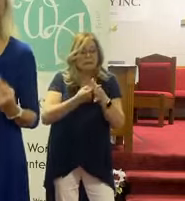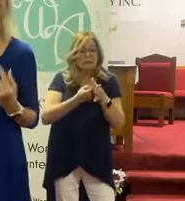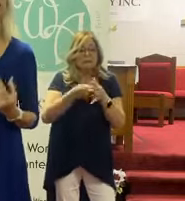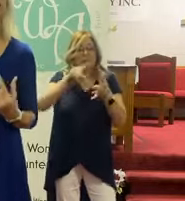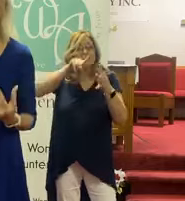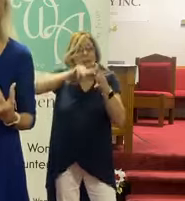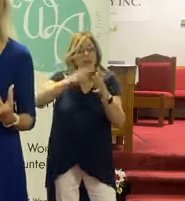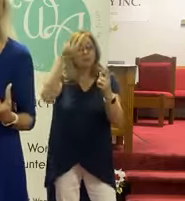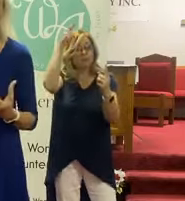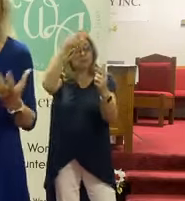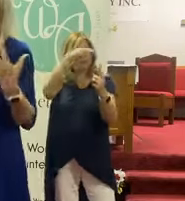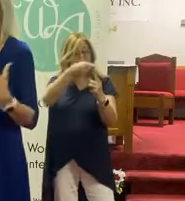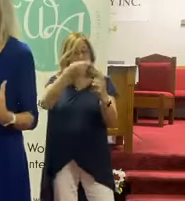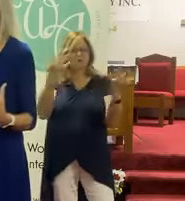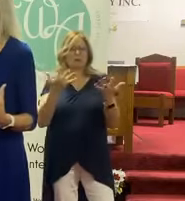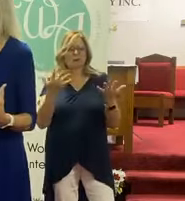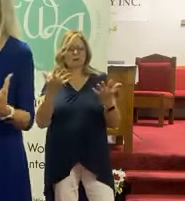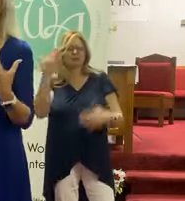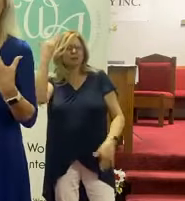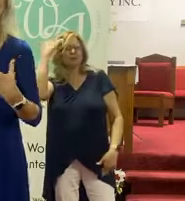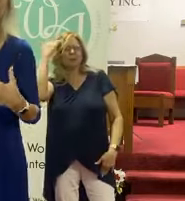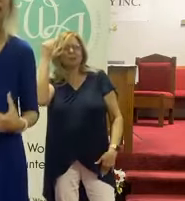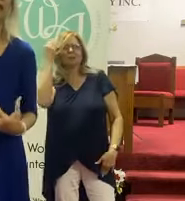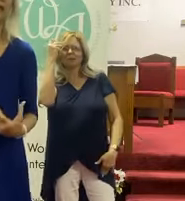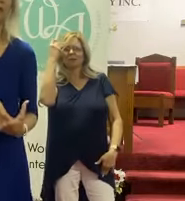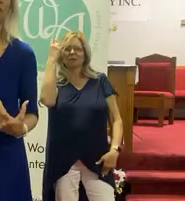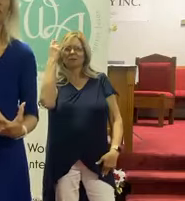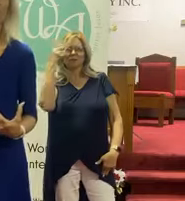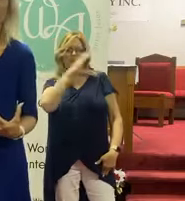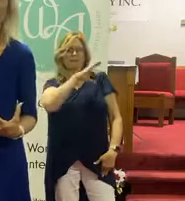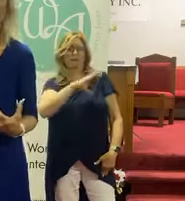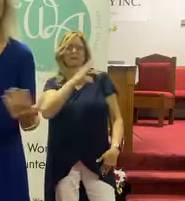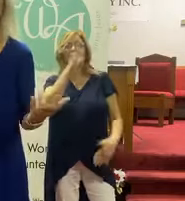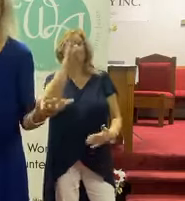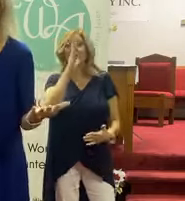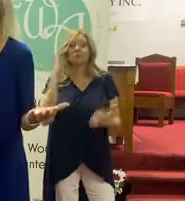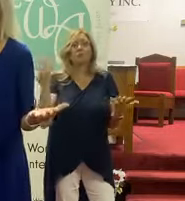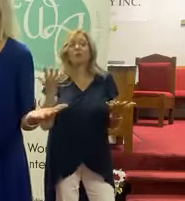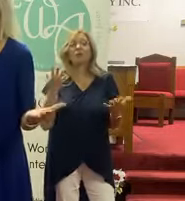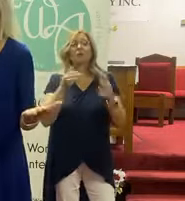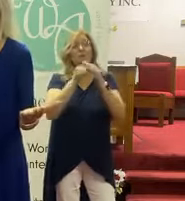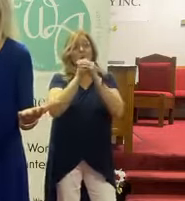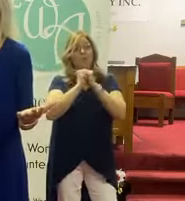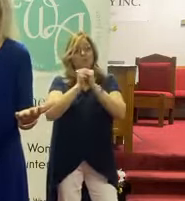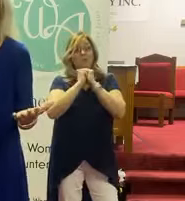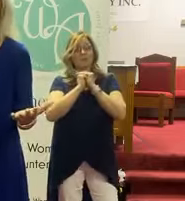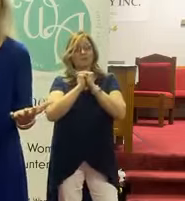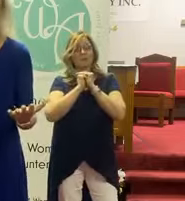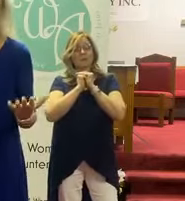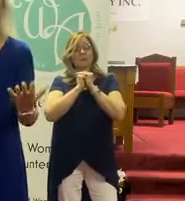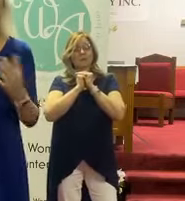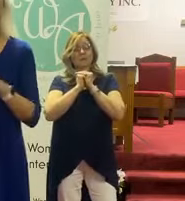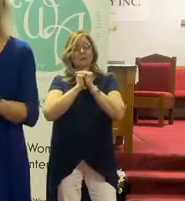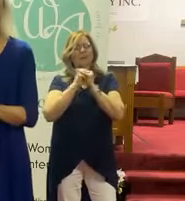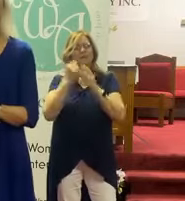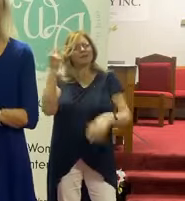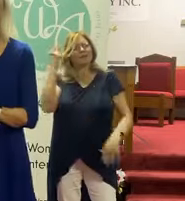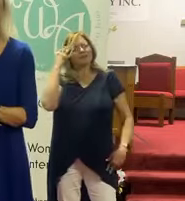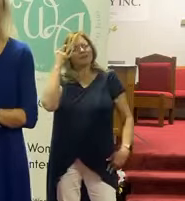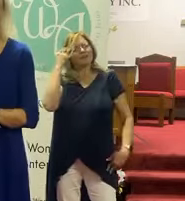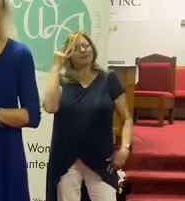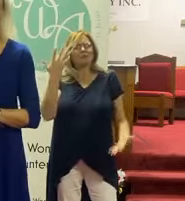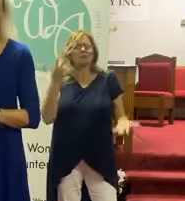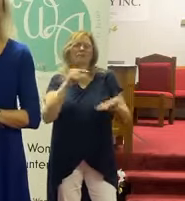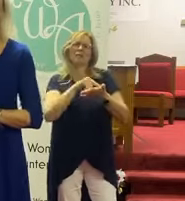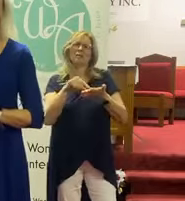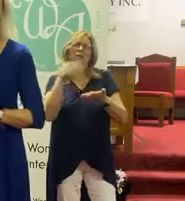the starting point for the knowledge for understanding the character of God is worship. And so as I was thinking about